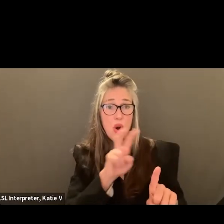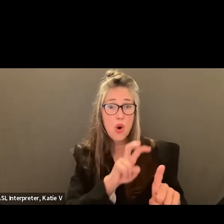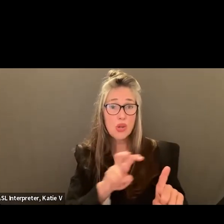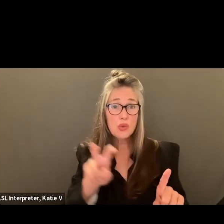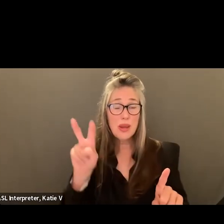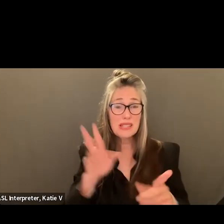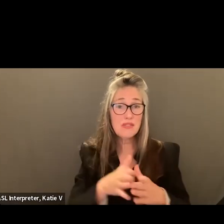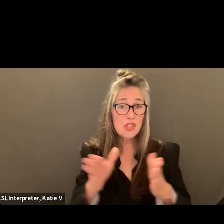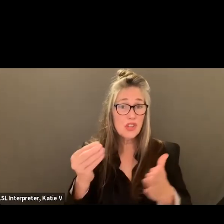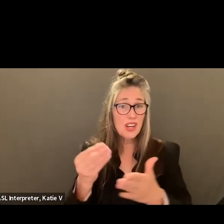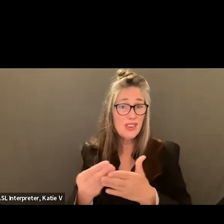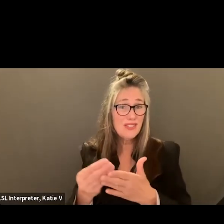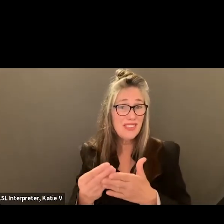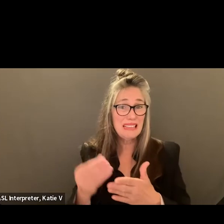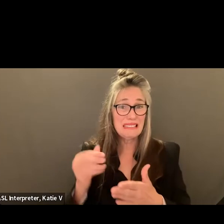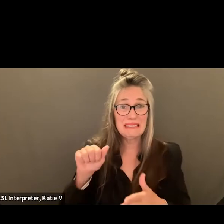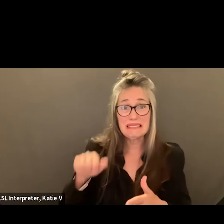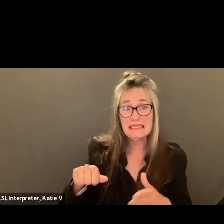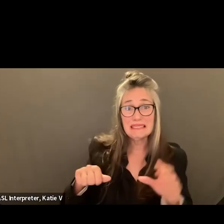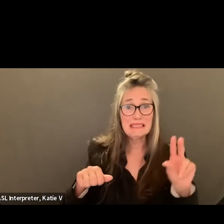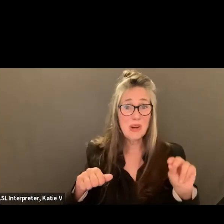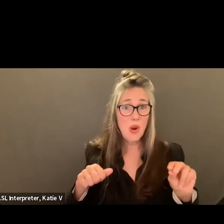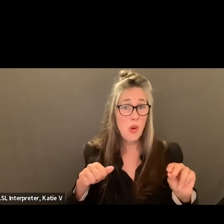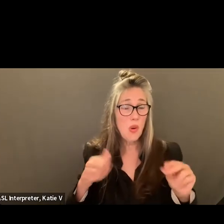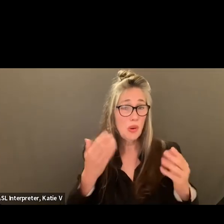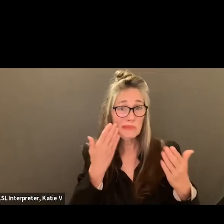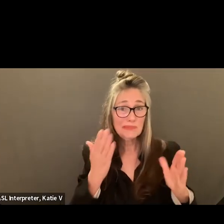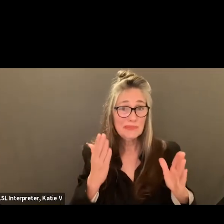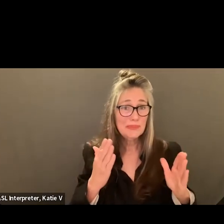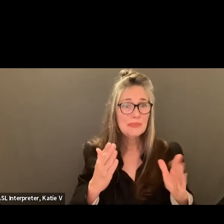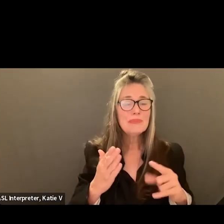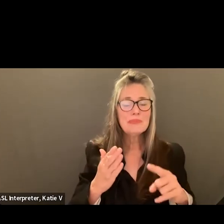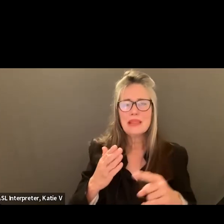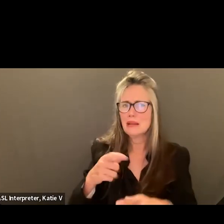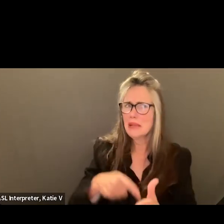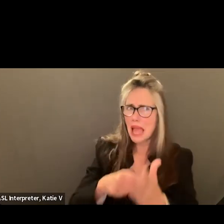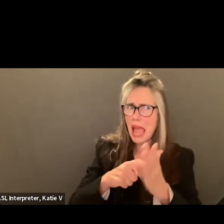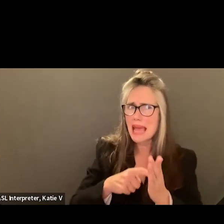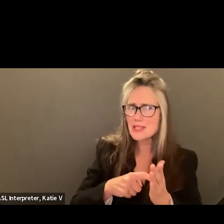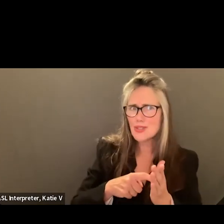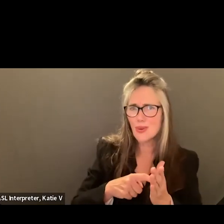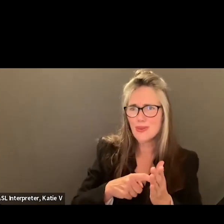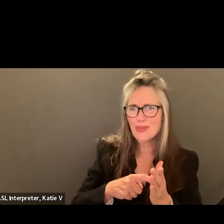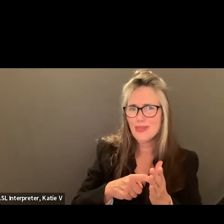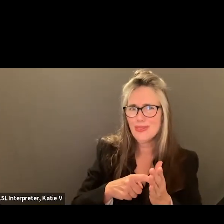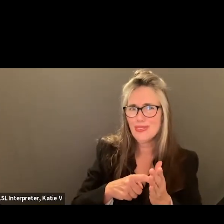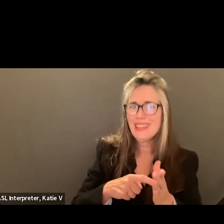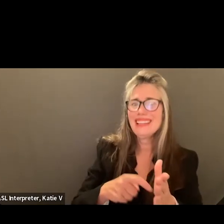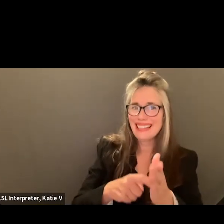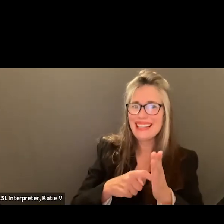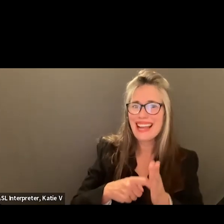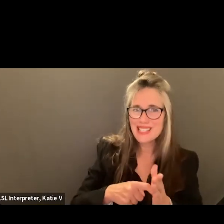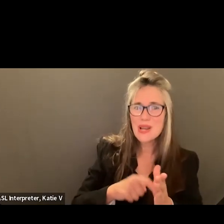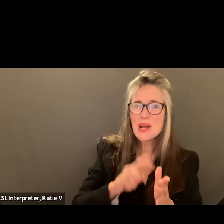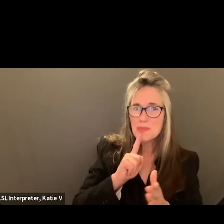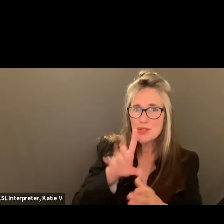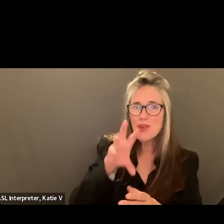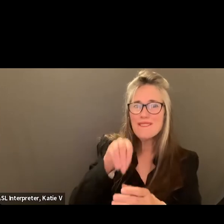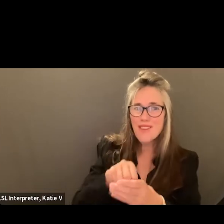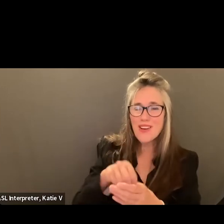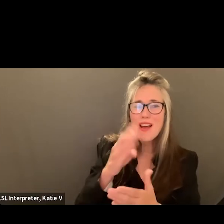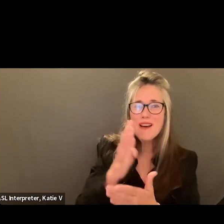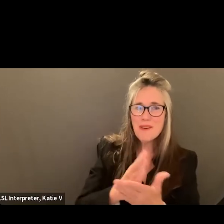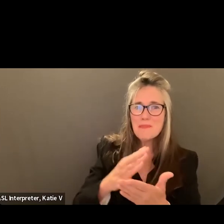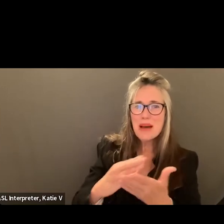fund or not. I'm assuming that. It has to. I just I want to make sure that it's part of our budget every